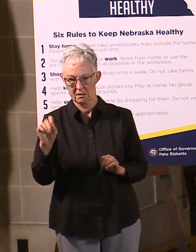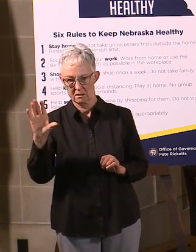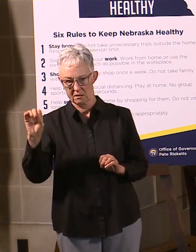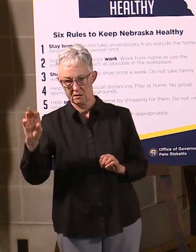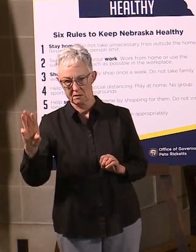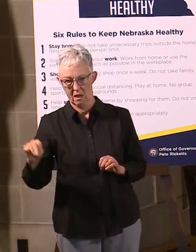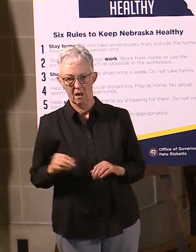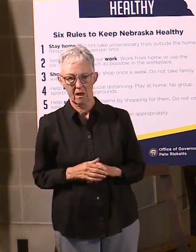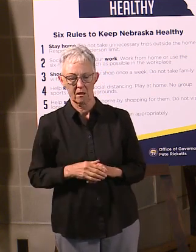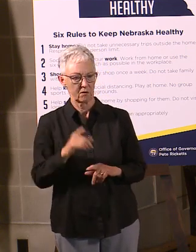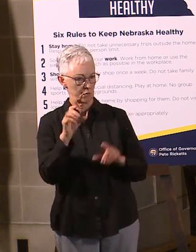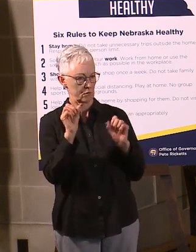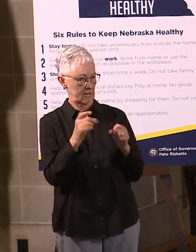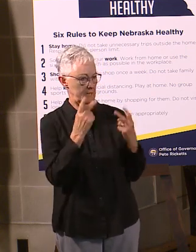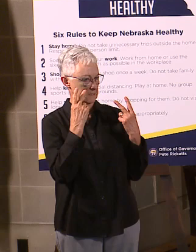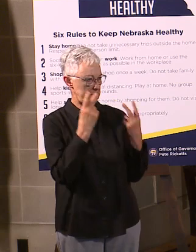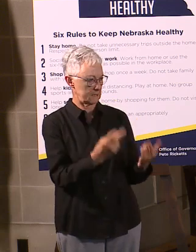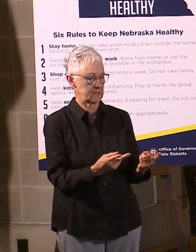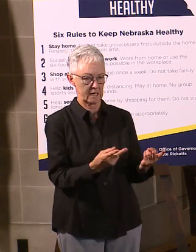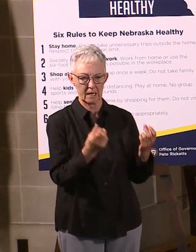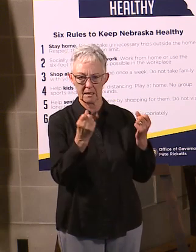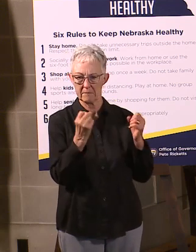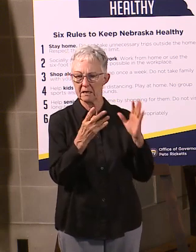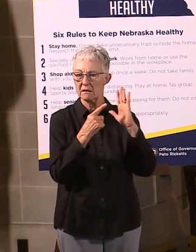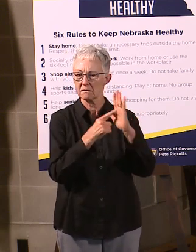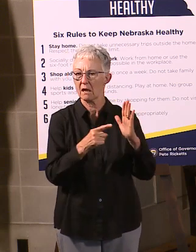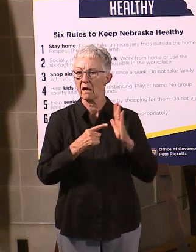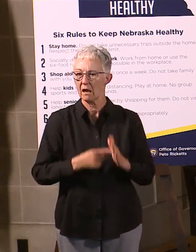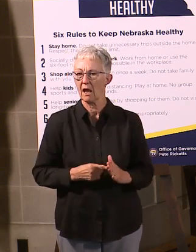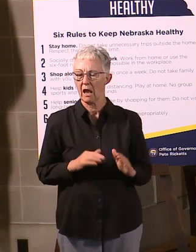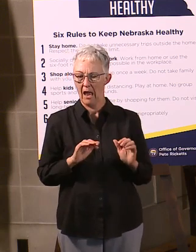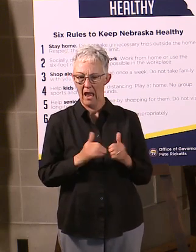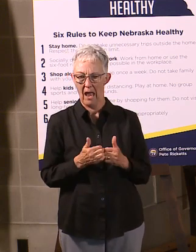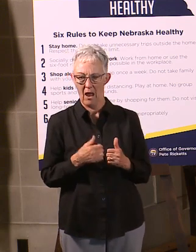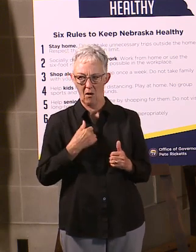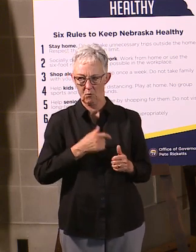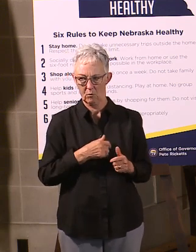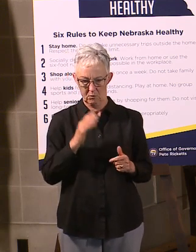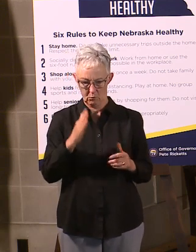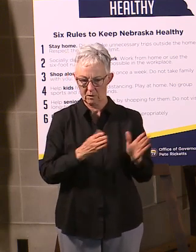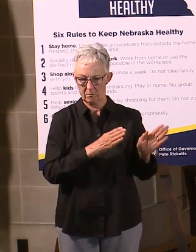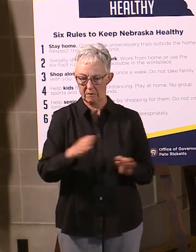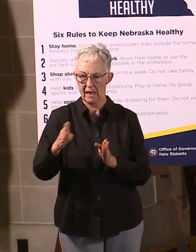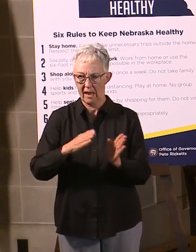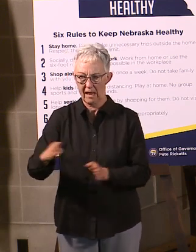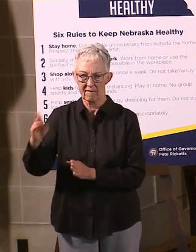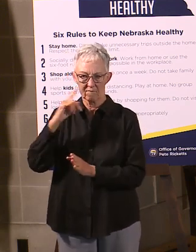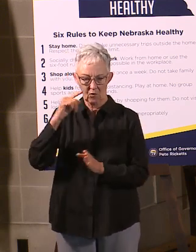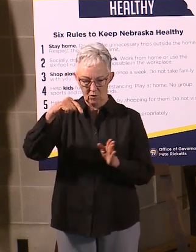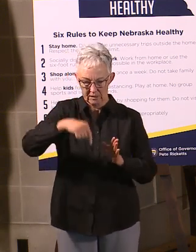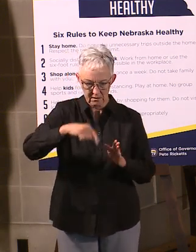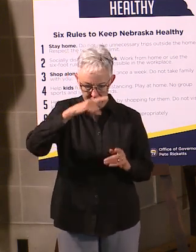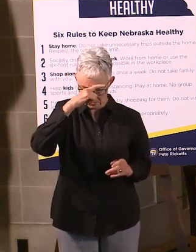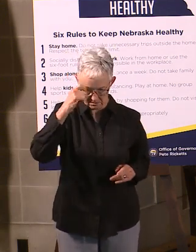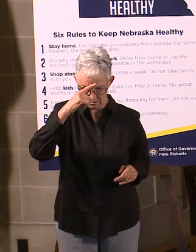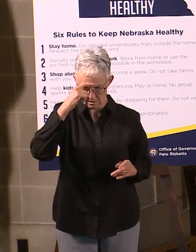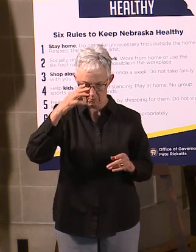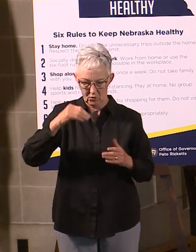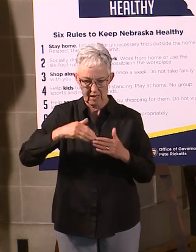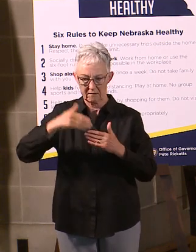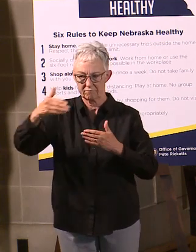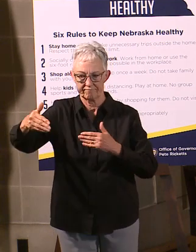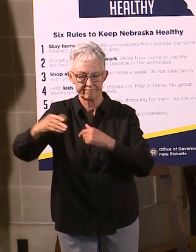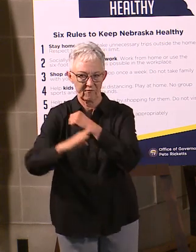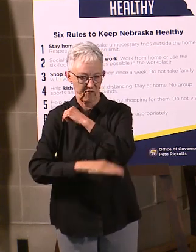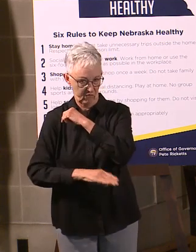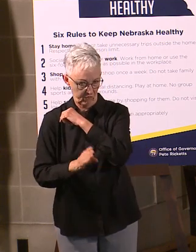whole set of protocols and a whole set of examples of how we're going to move forward as a state in our planning for what the summer and fall can be to begin